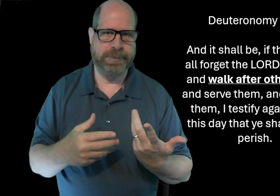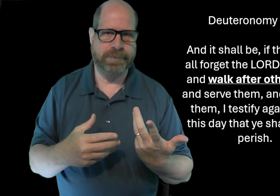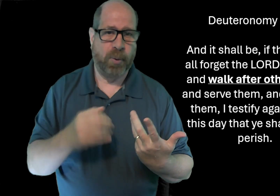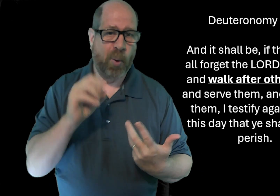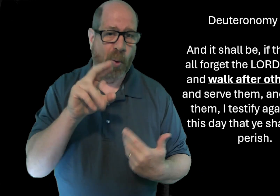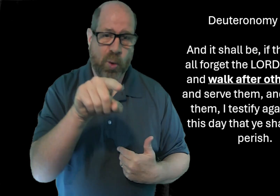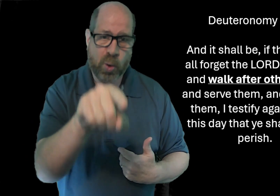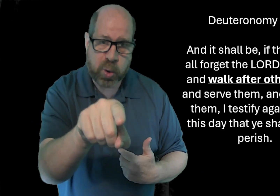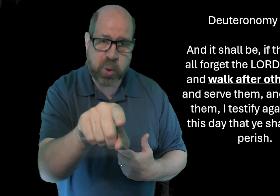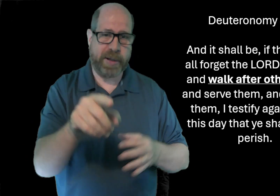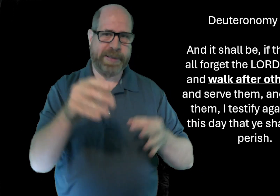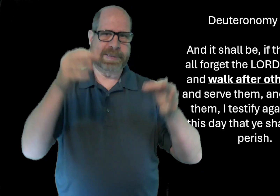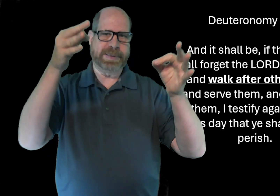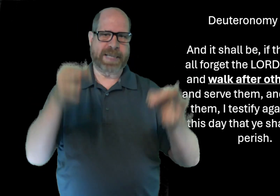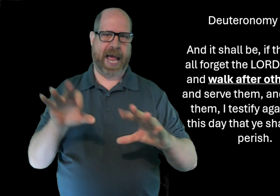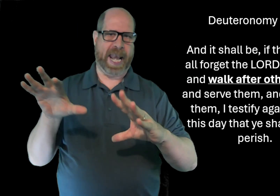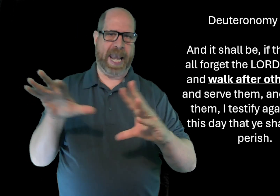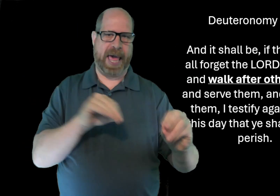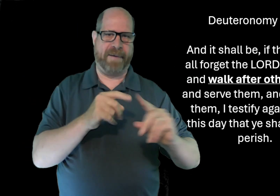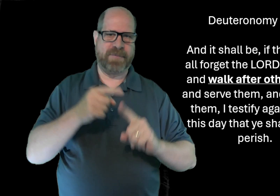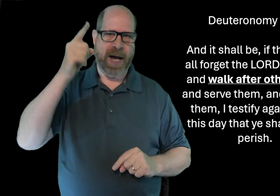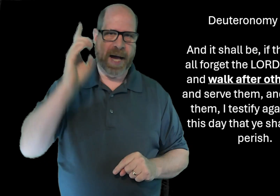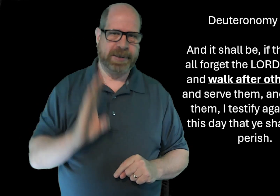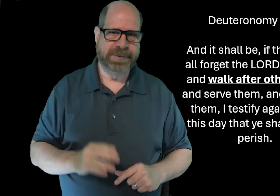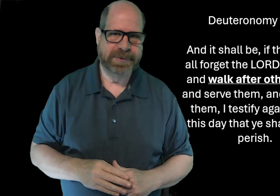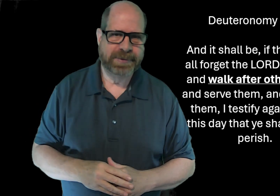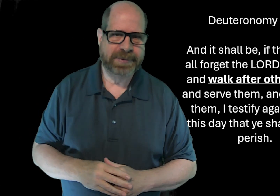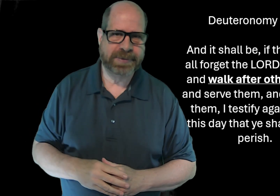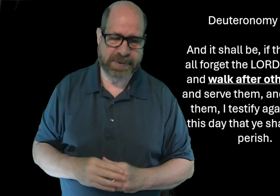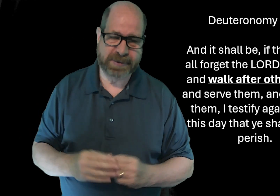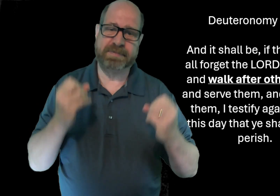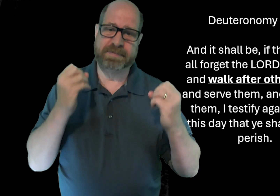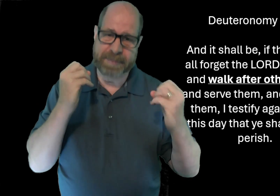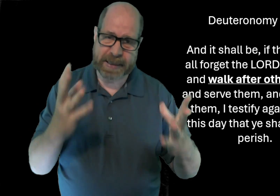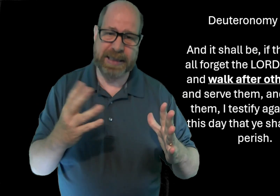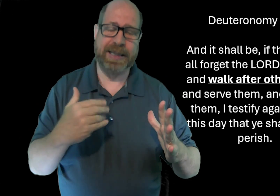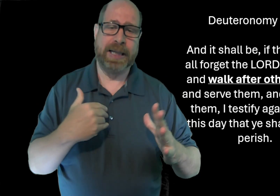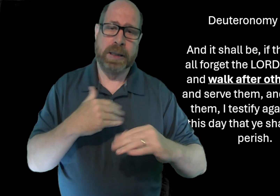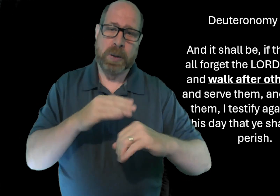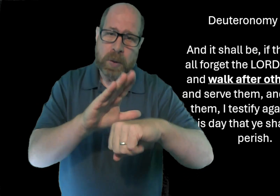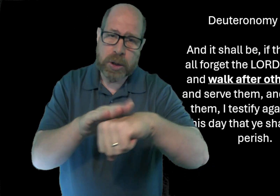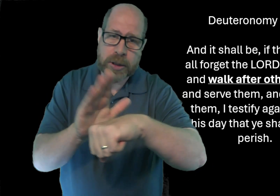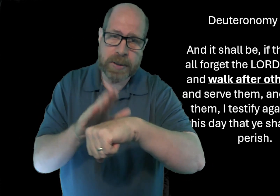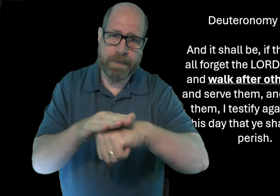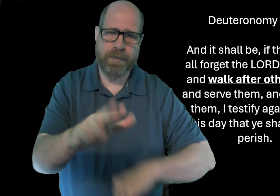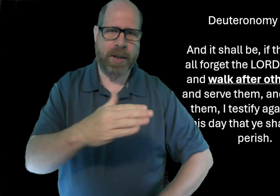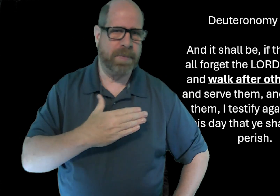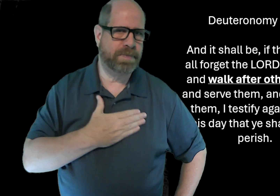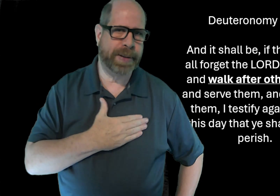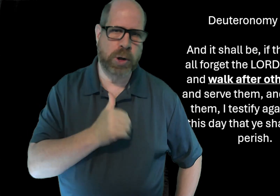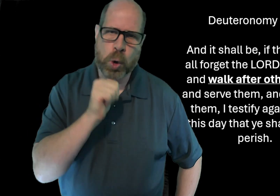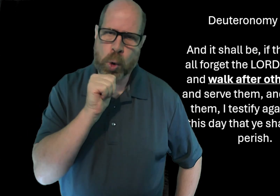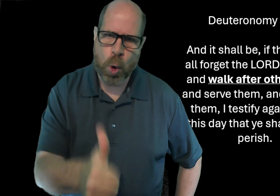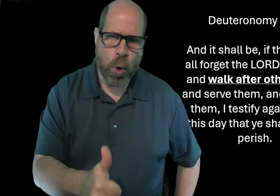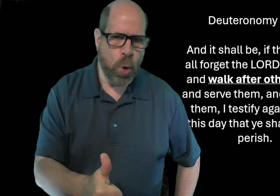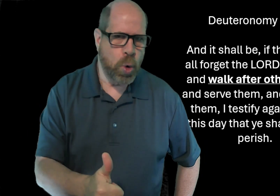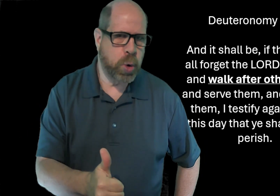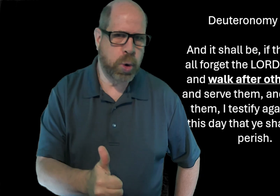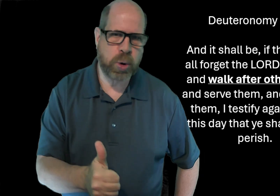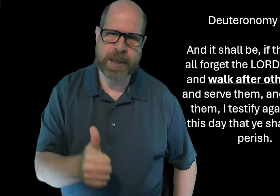God tells you what will happen if you ignore him, or if you leave God. There are many warnings. So please